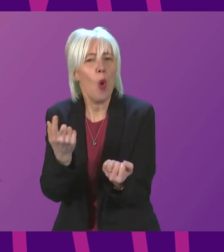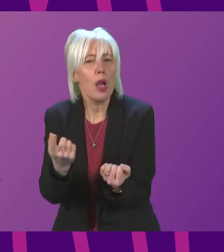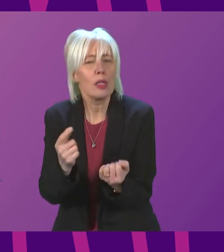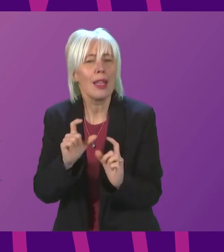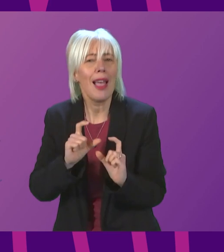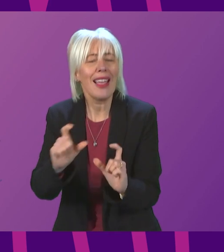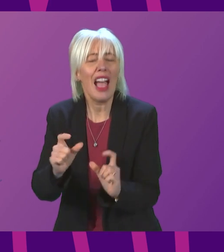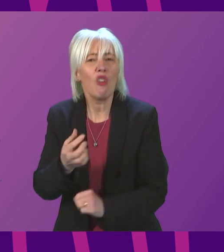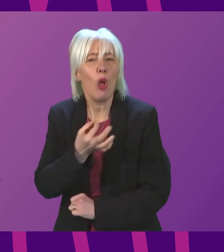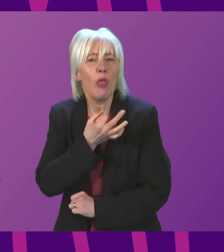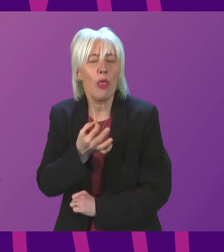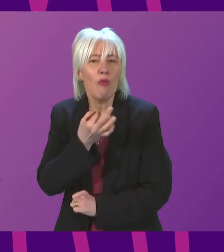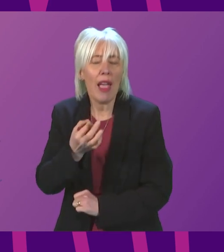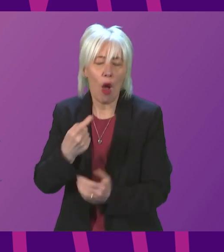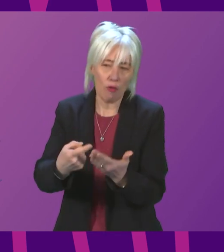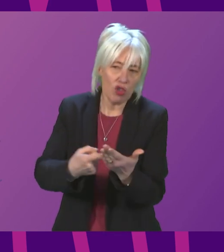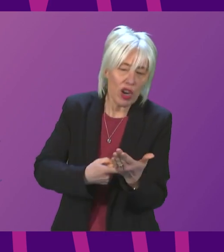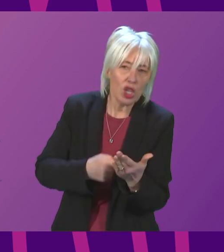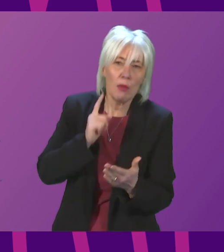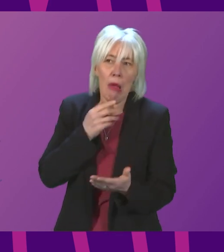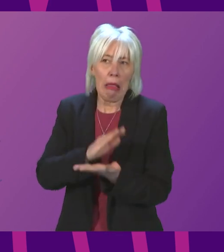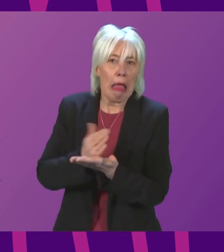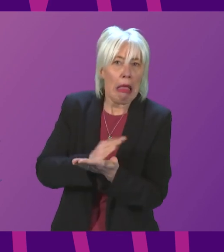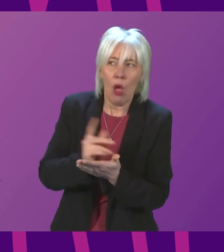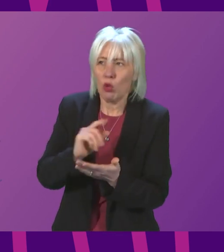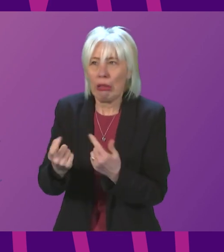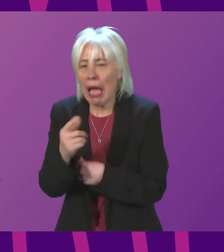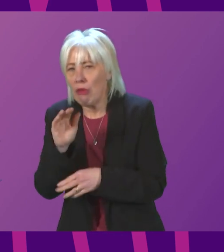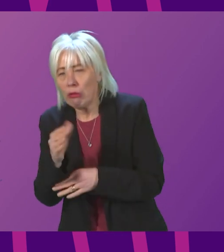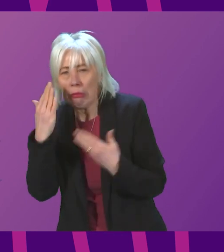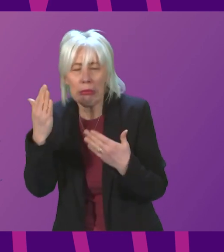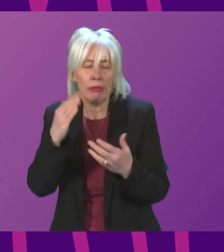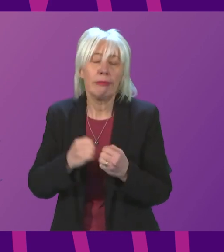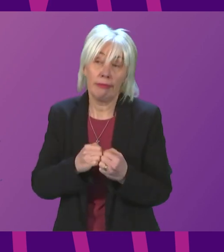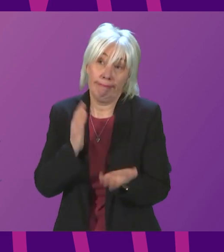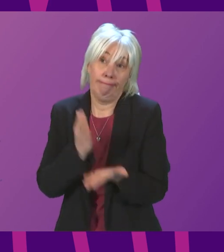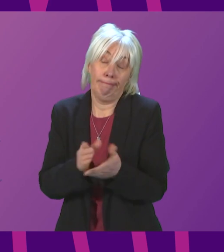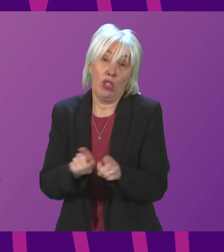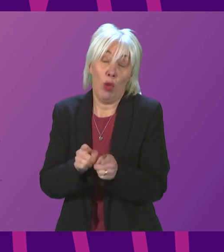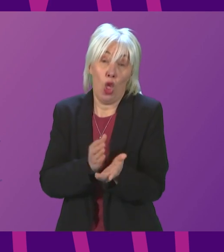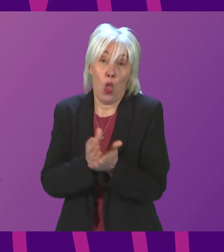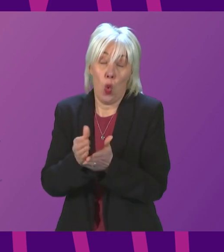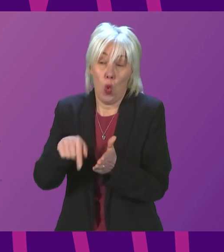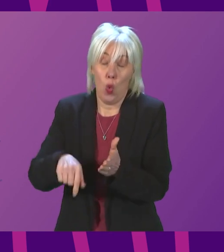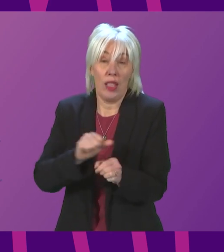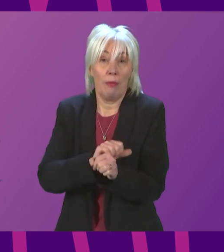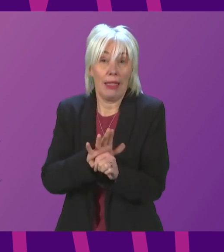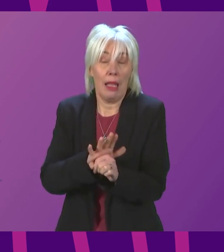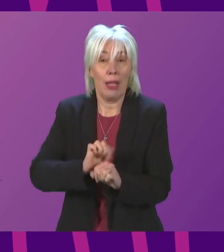and keep the threat of restrictions hanging over the public? And finally, throughout this pandemic, Scottish businesses